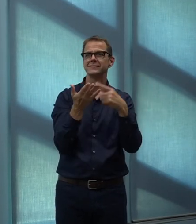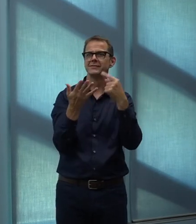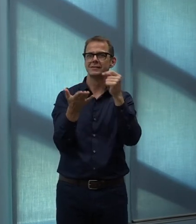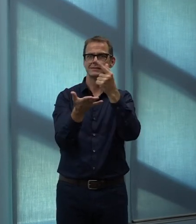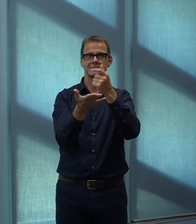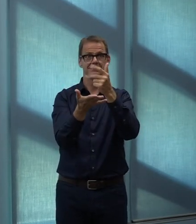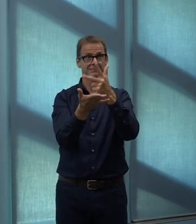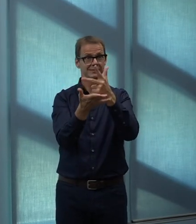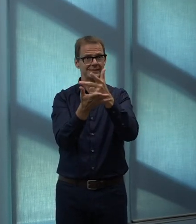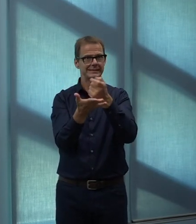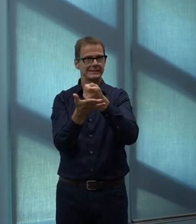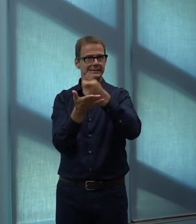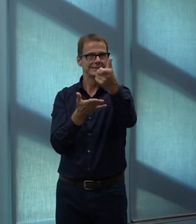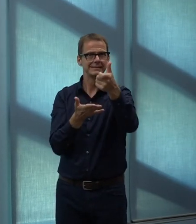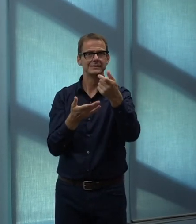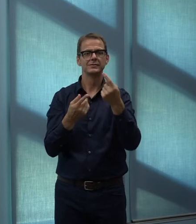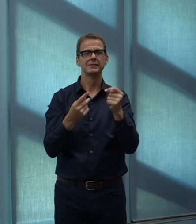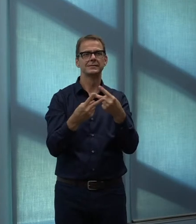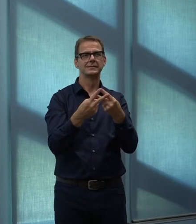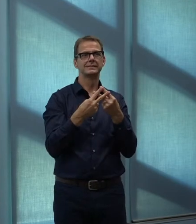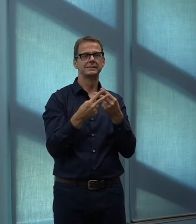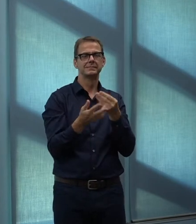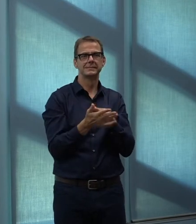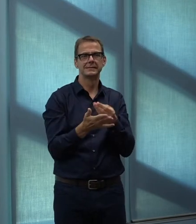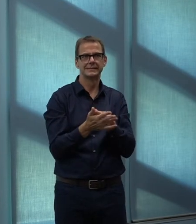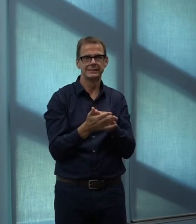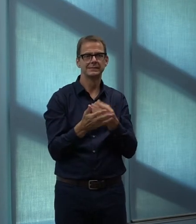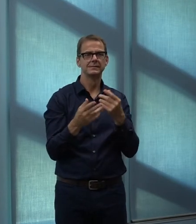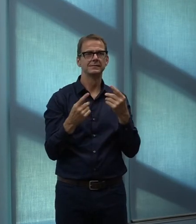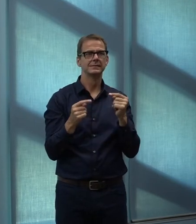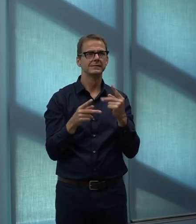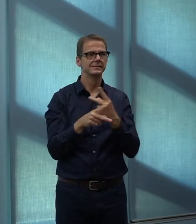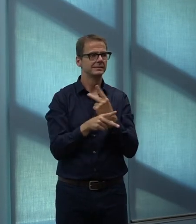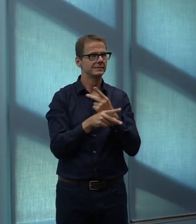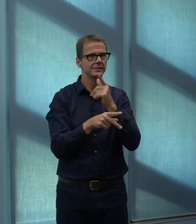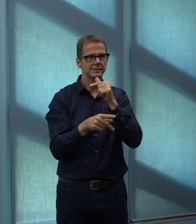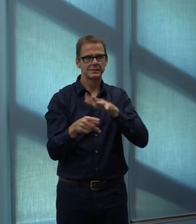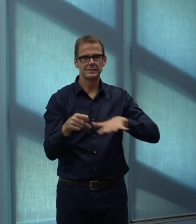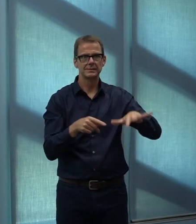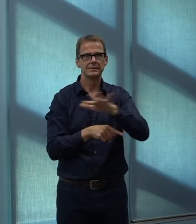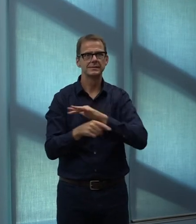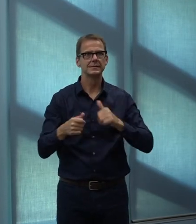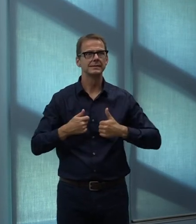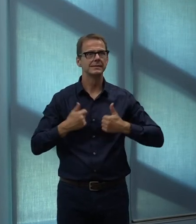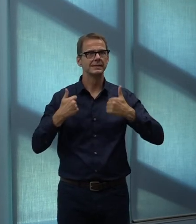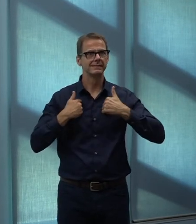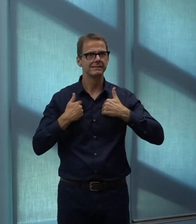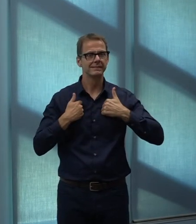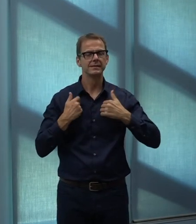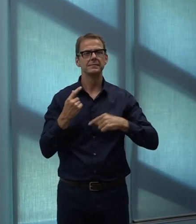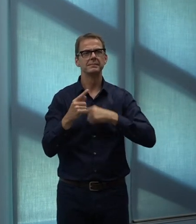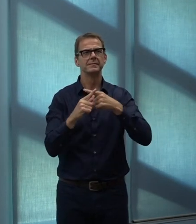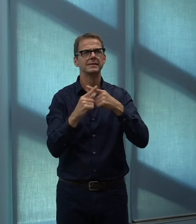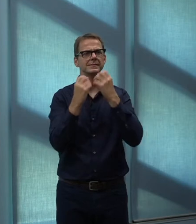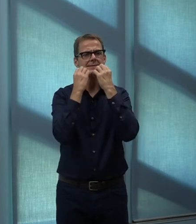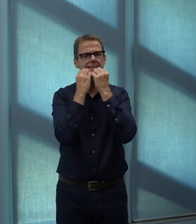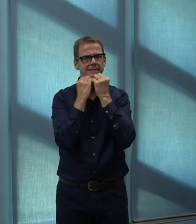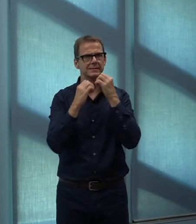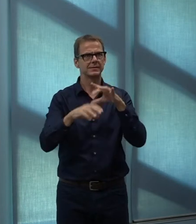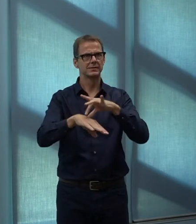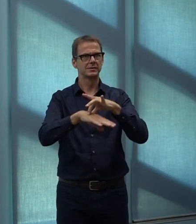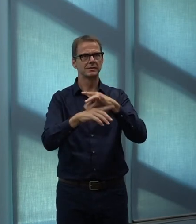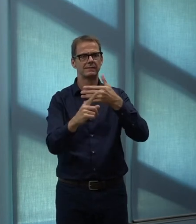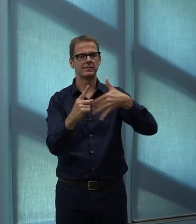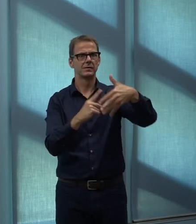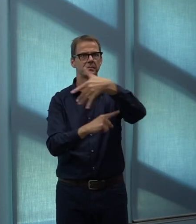Obviously, the other work that continues as the public hearing is continuing today, more thoughtful feedback,